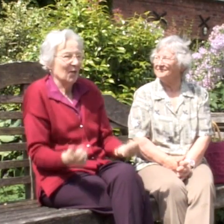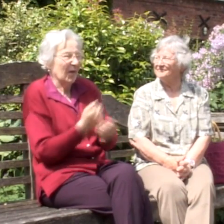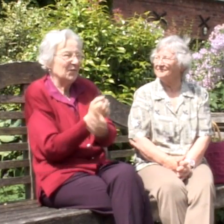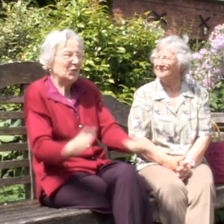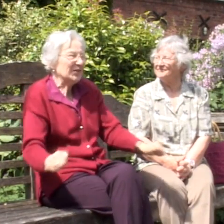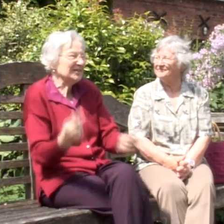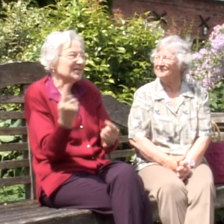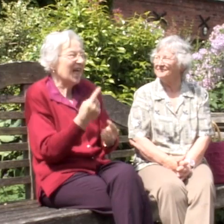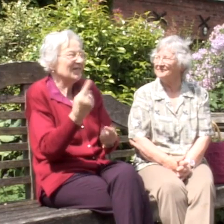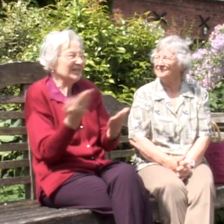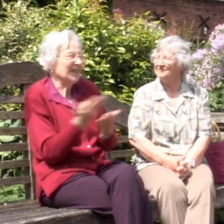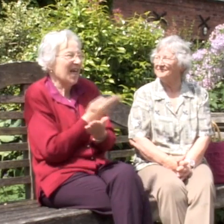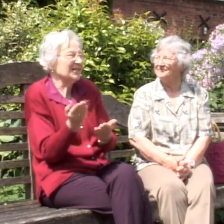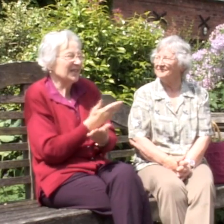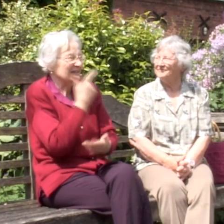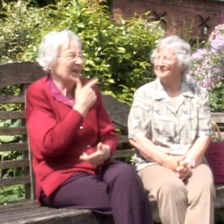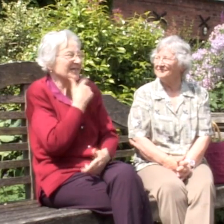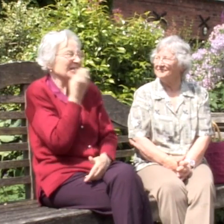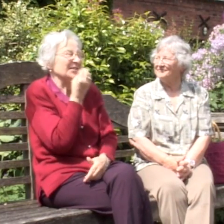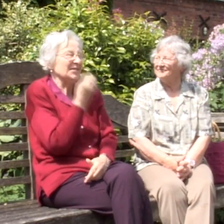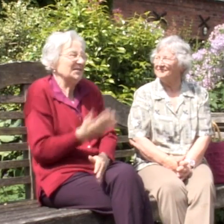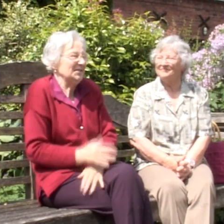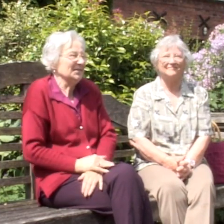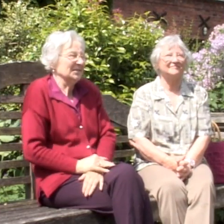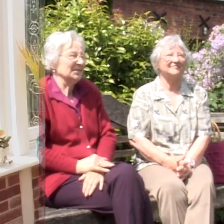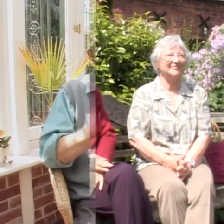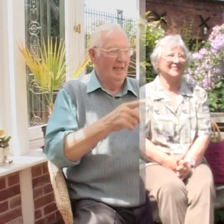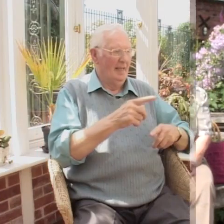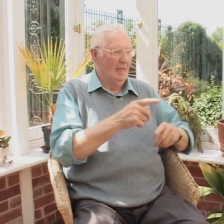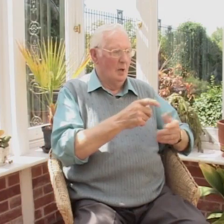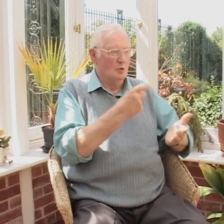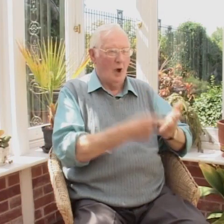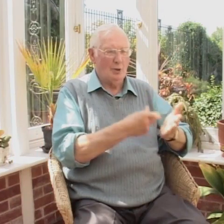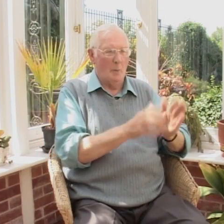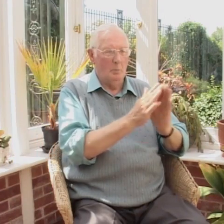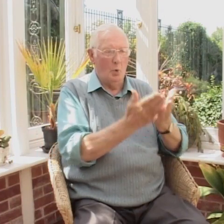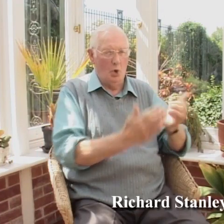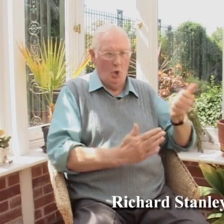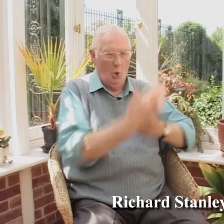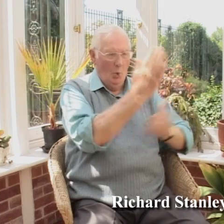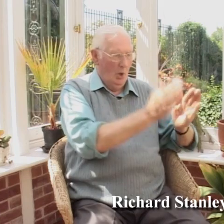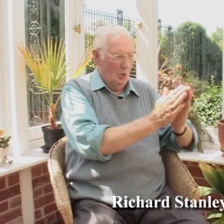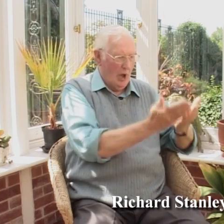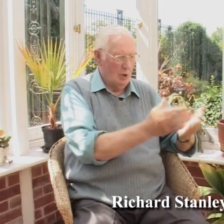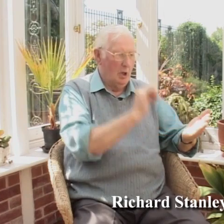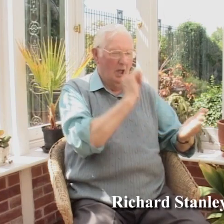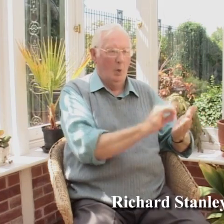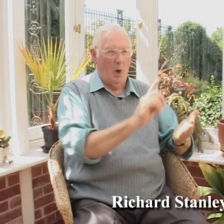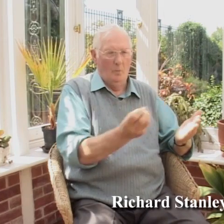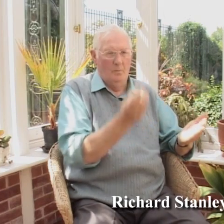you don't have to do that as the bread is already sliced. It's so nice to eat. I remember when we got the ration books, which was